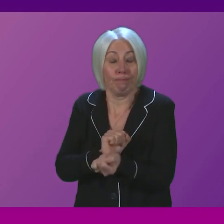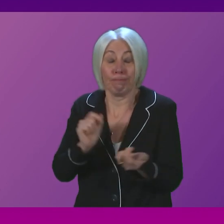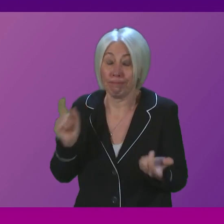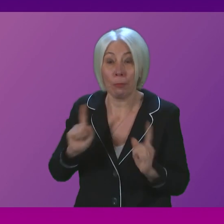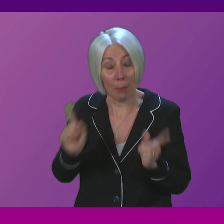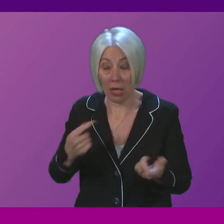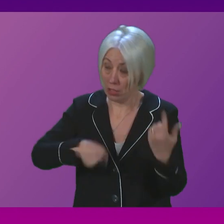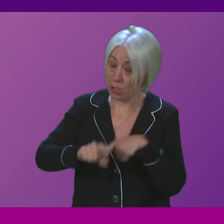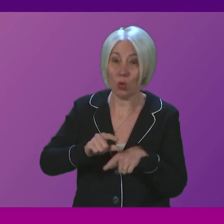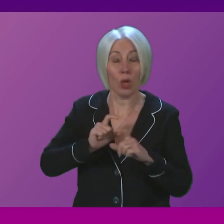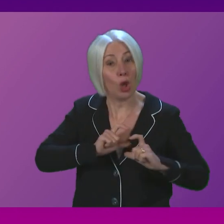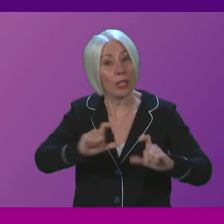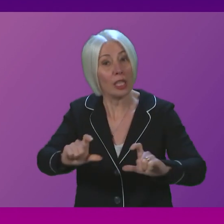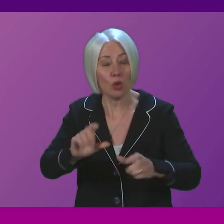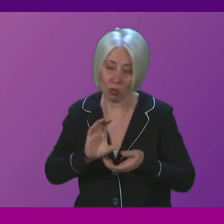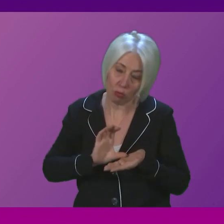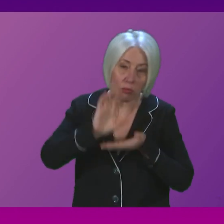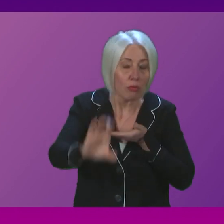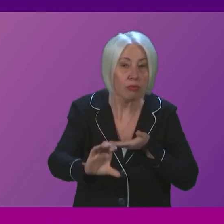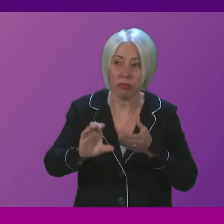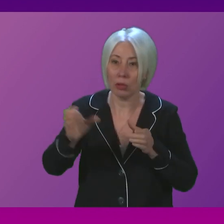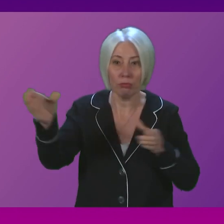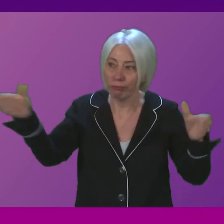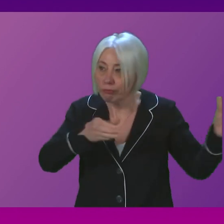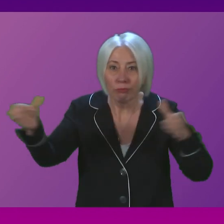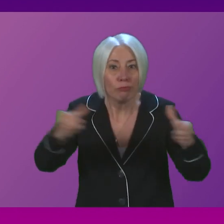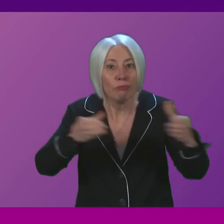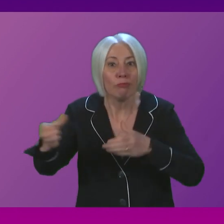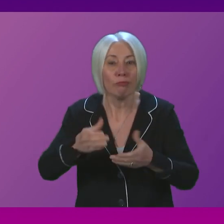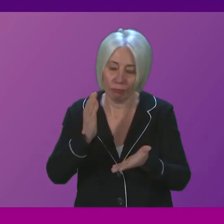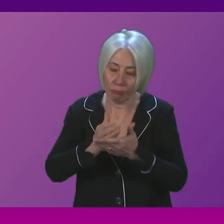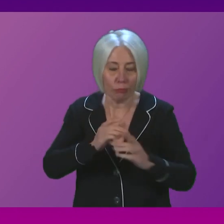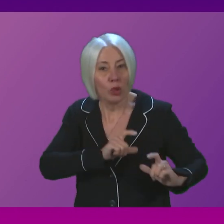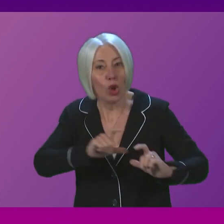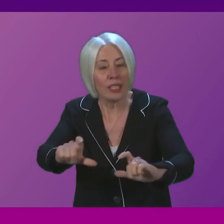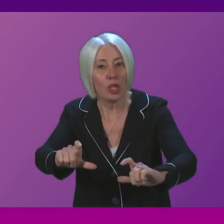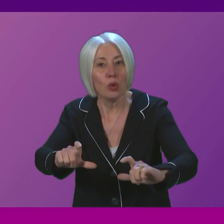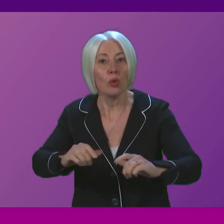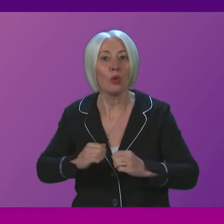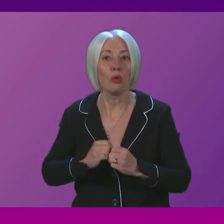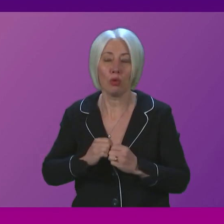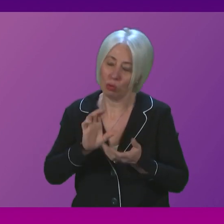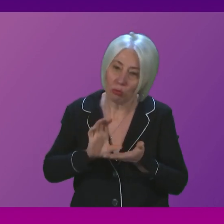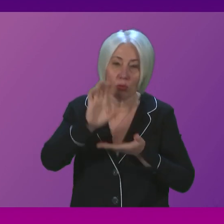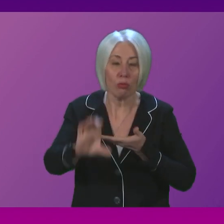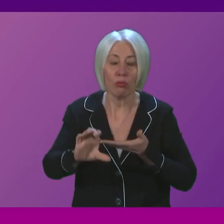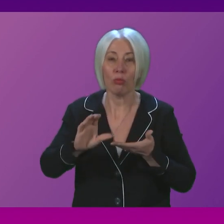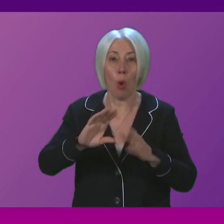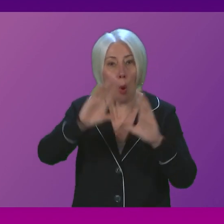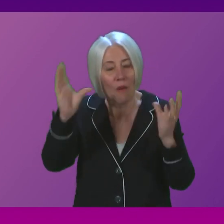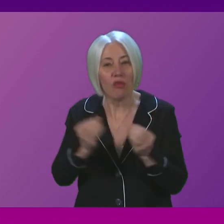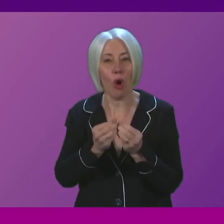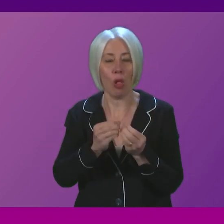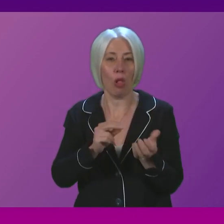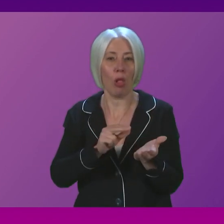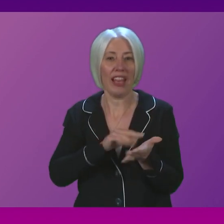continue to invest in recruitment and we will continue to invest in the overall NHS